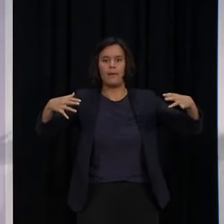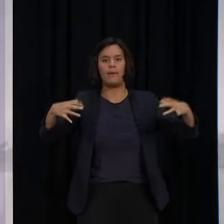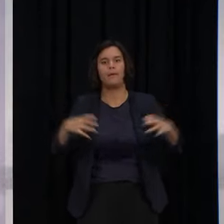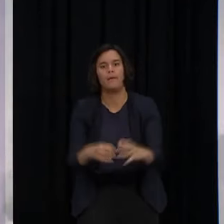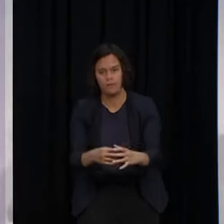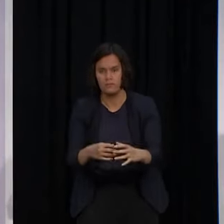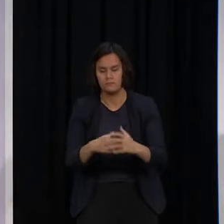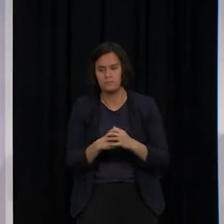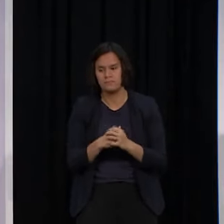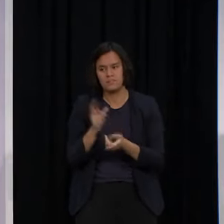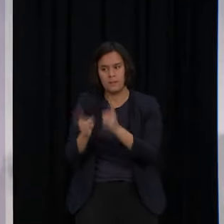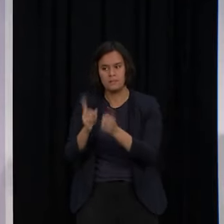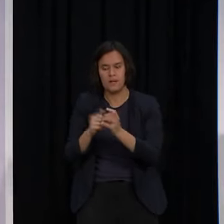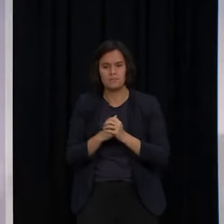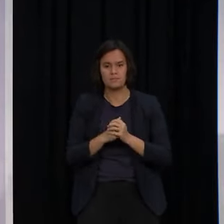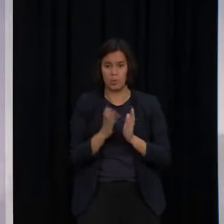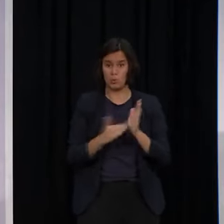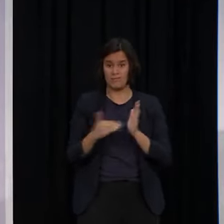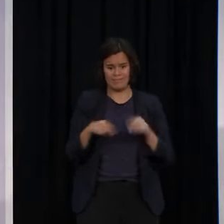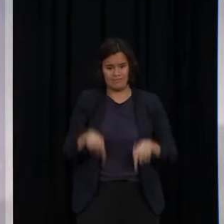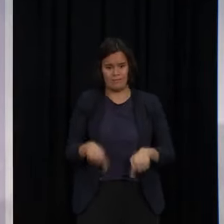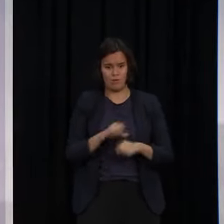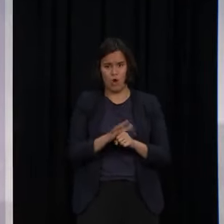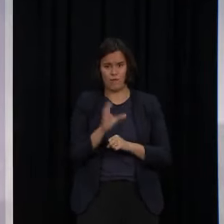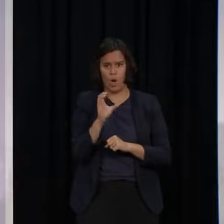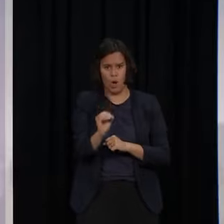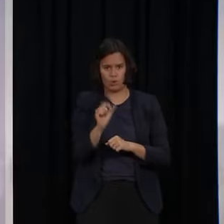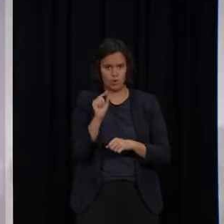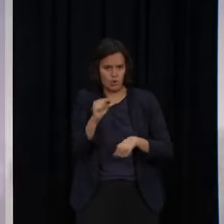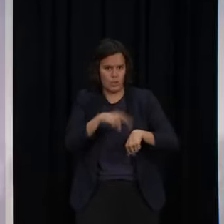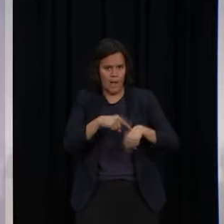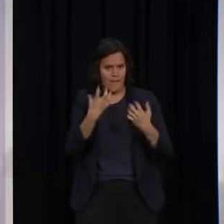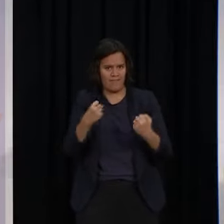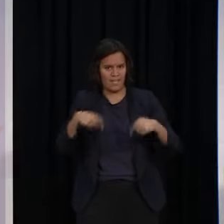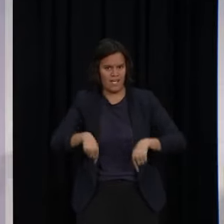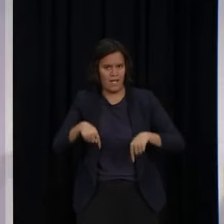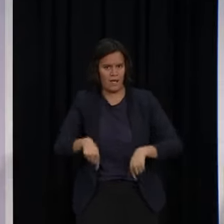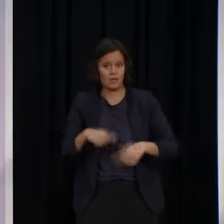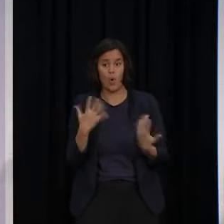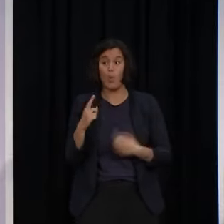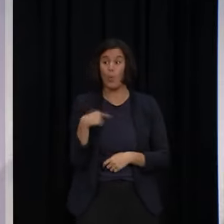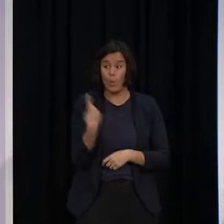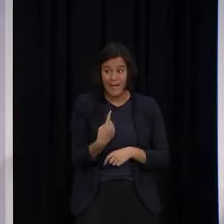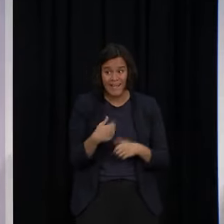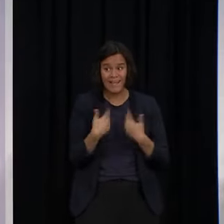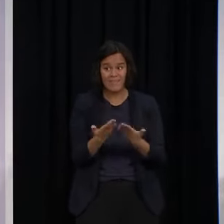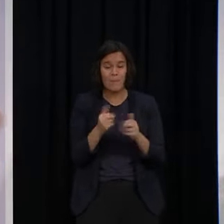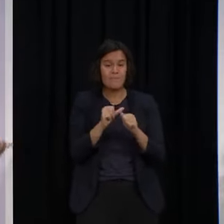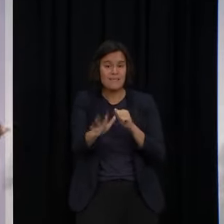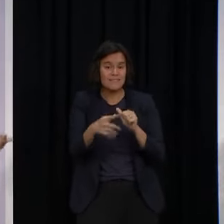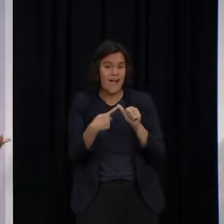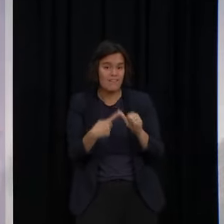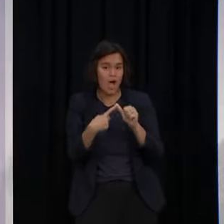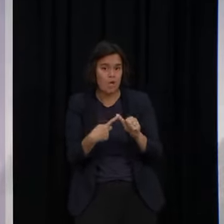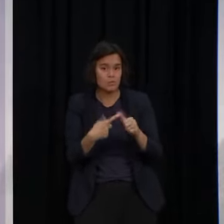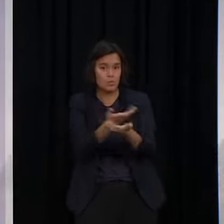indeed has only had it three to four weeks. So we're giving our best advice to New Zealanders about our direction of travel based